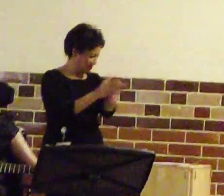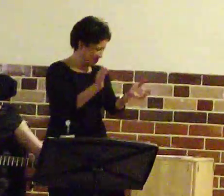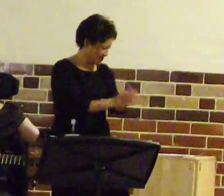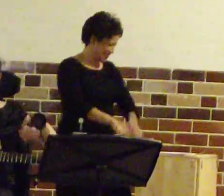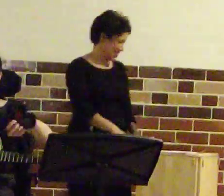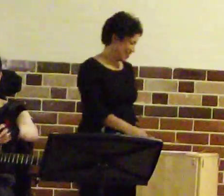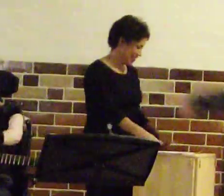are a lot of don't you.